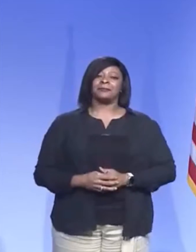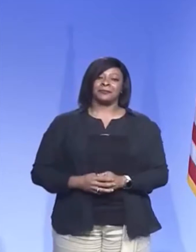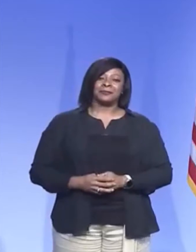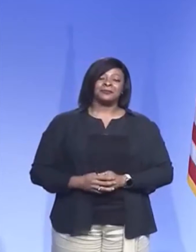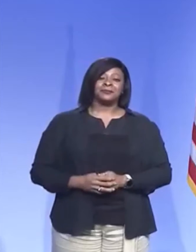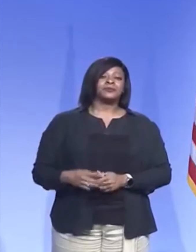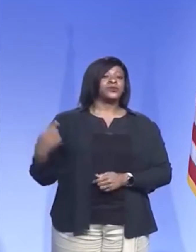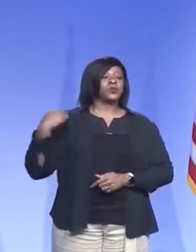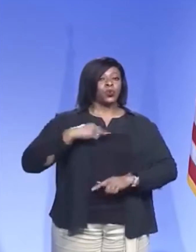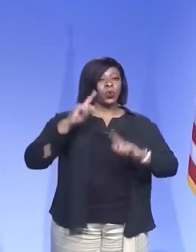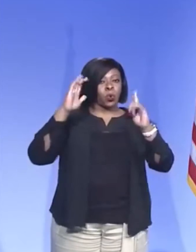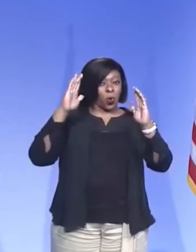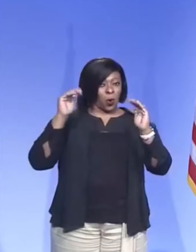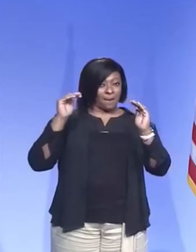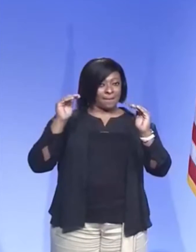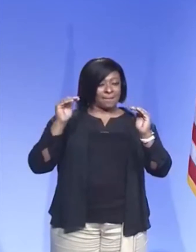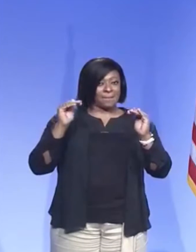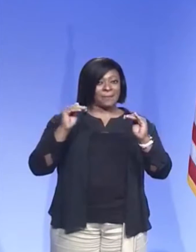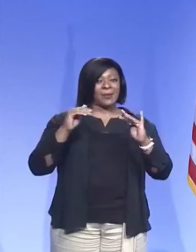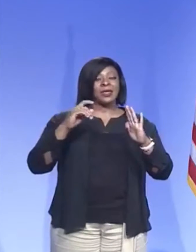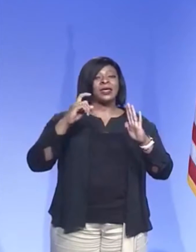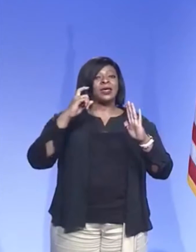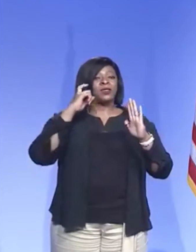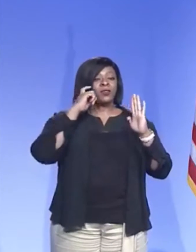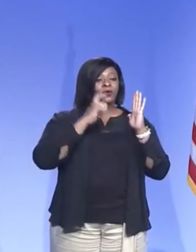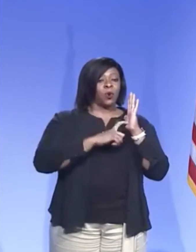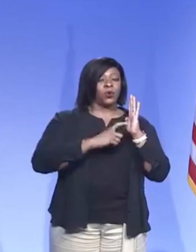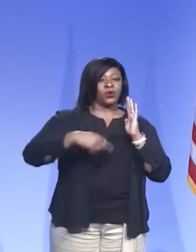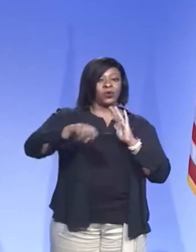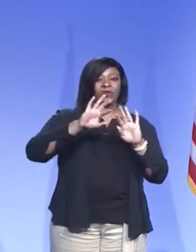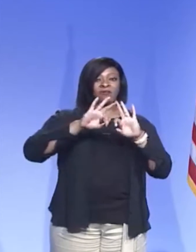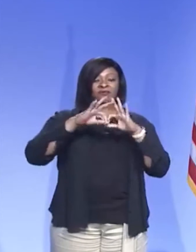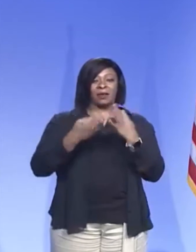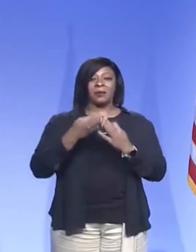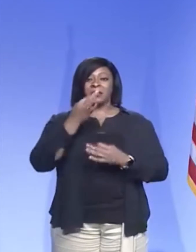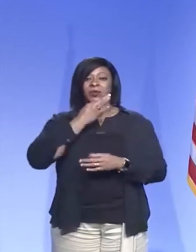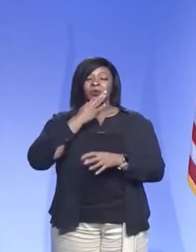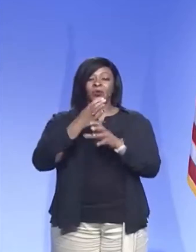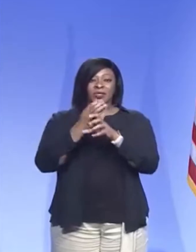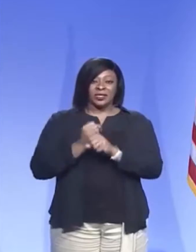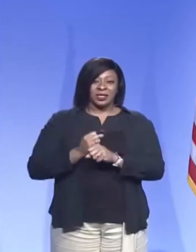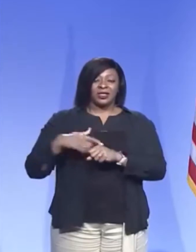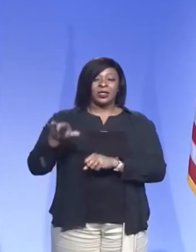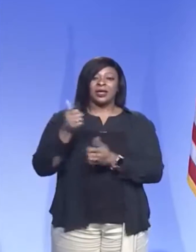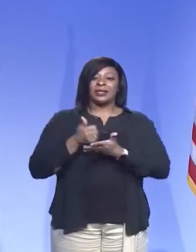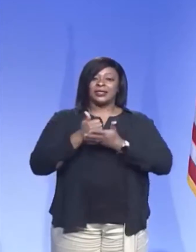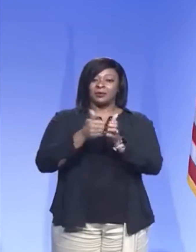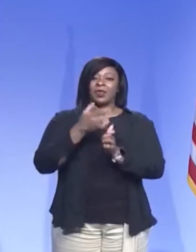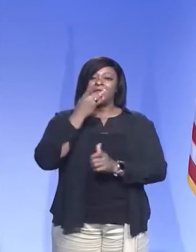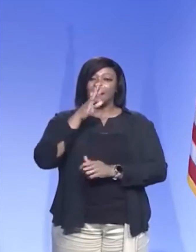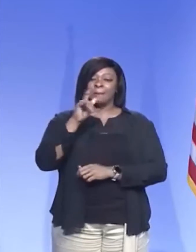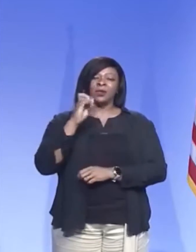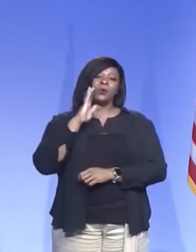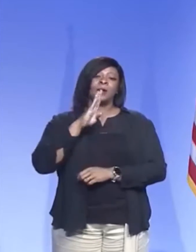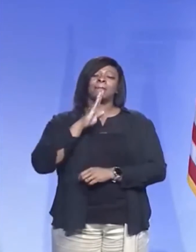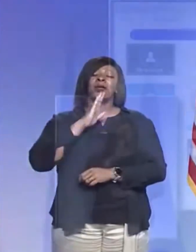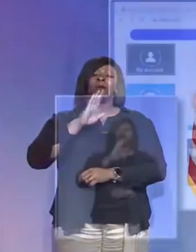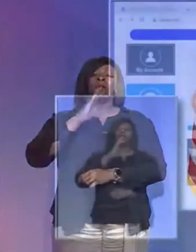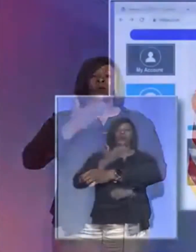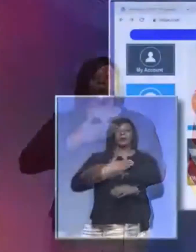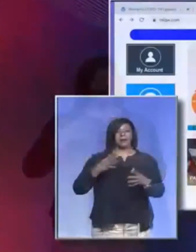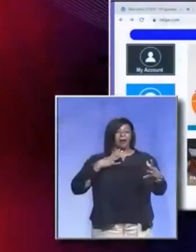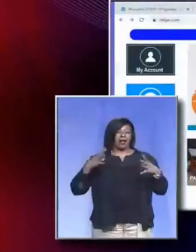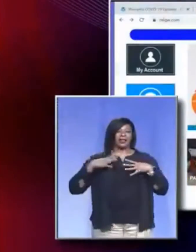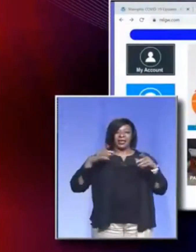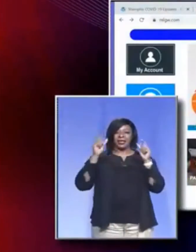We hope that the notice that these families will soon receive with respect to their utility bill will be a welcome holiday